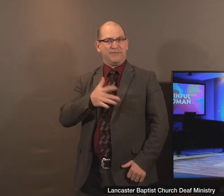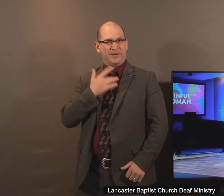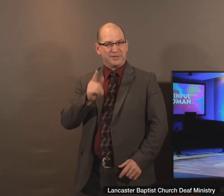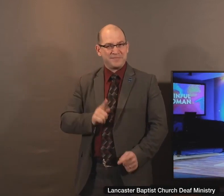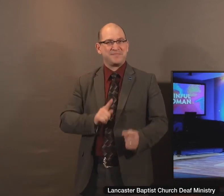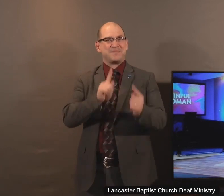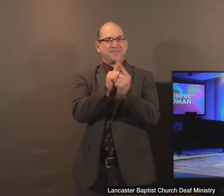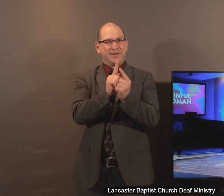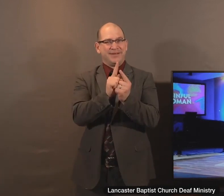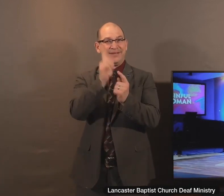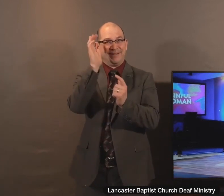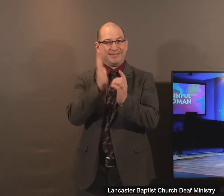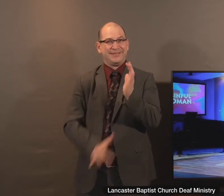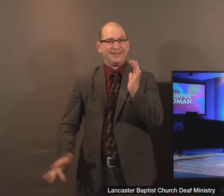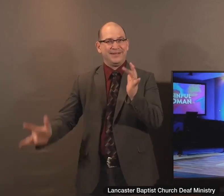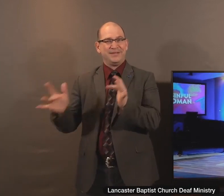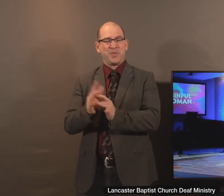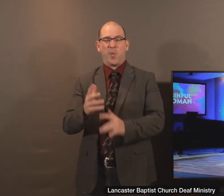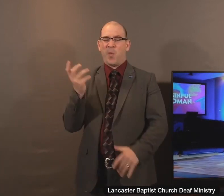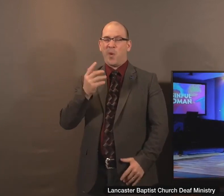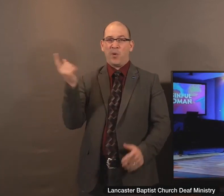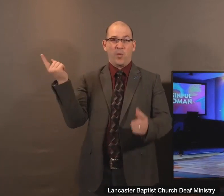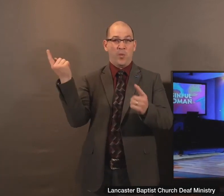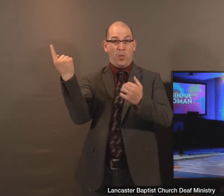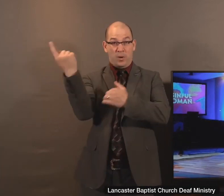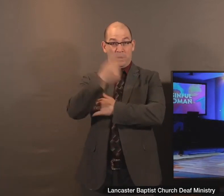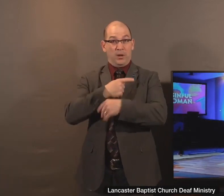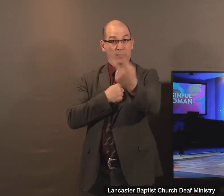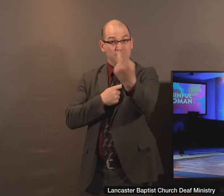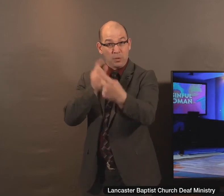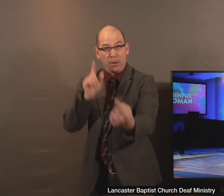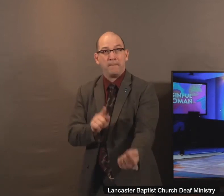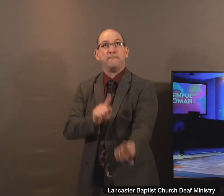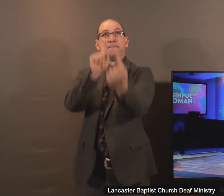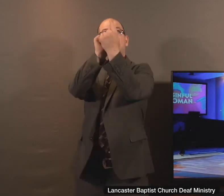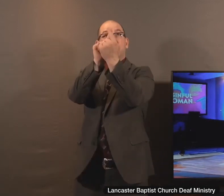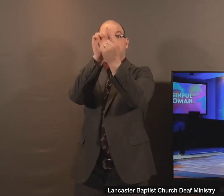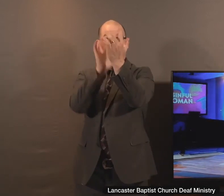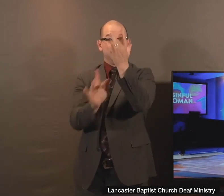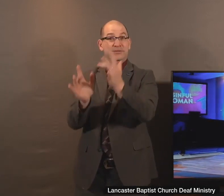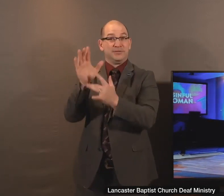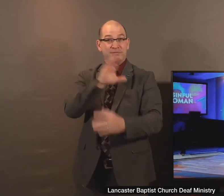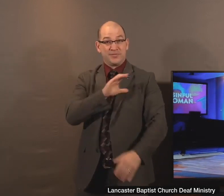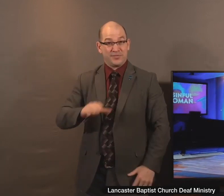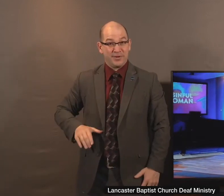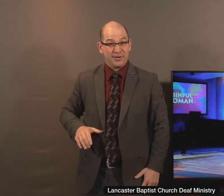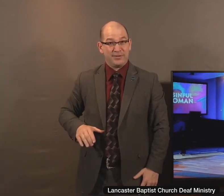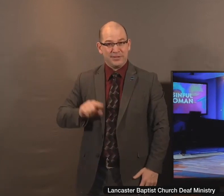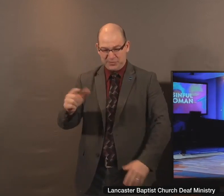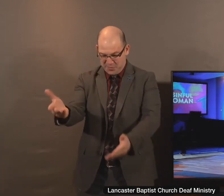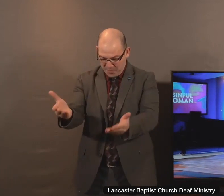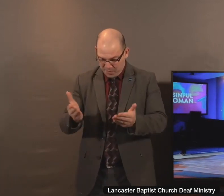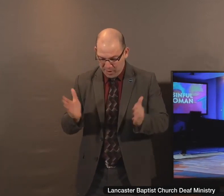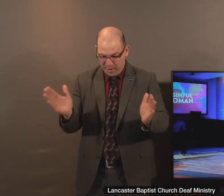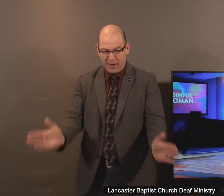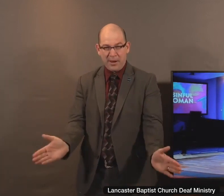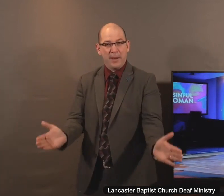the presence of Jesus. One day we'll see the Lord Jesus face to face. She brought this alabaster box, which contained